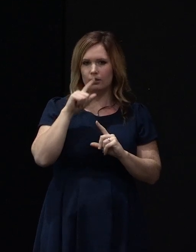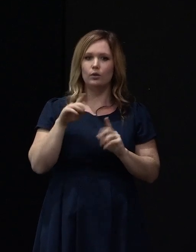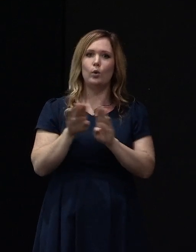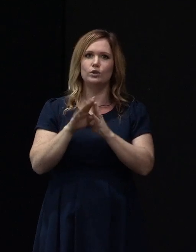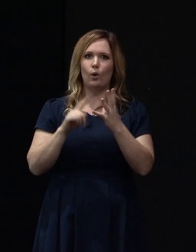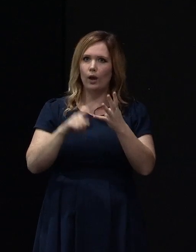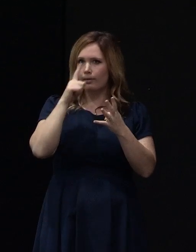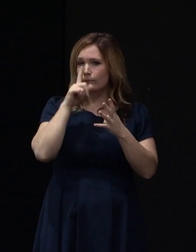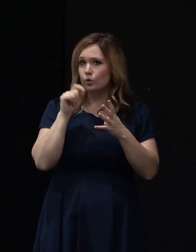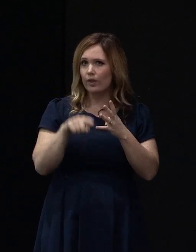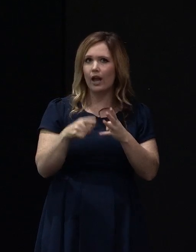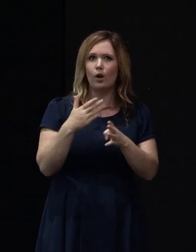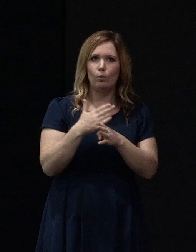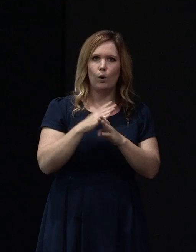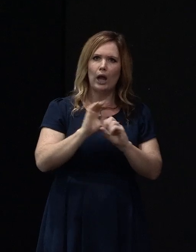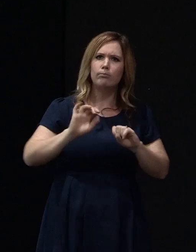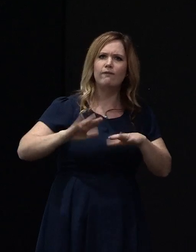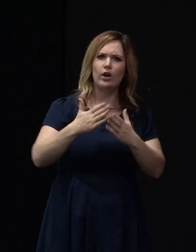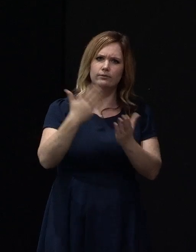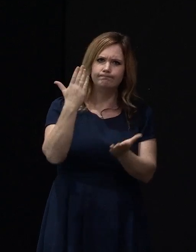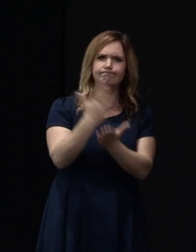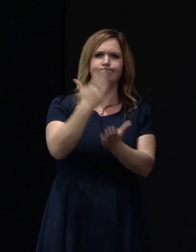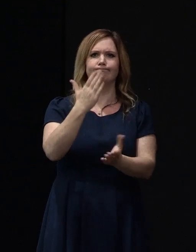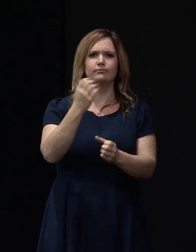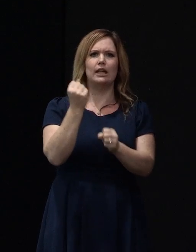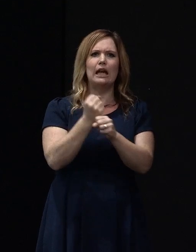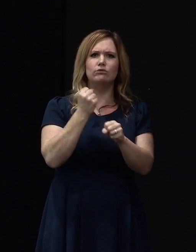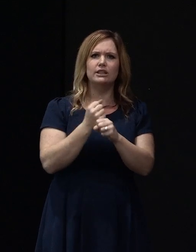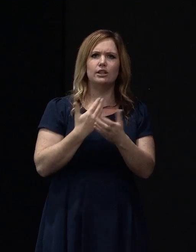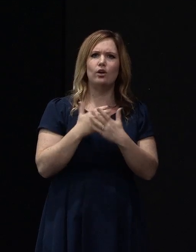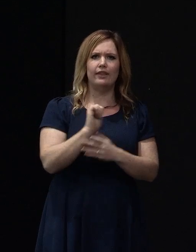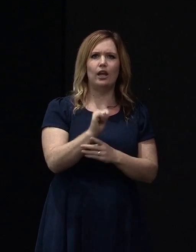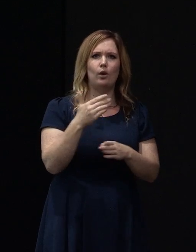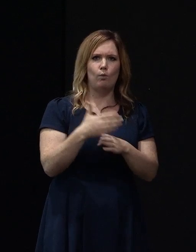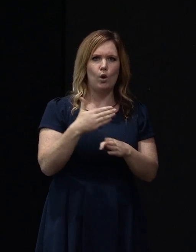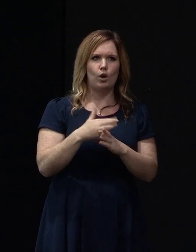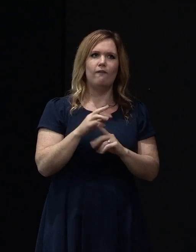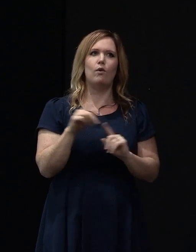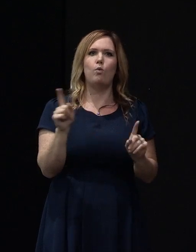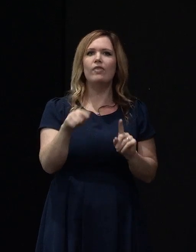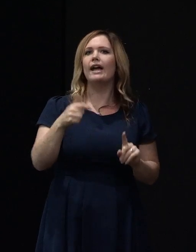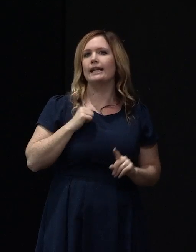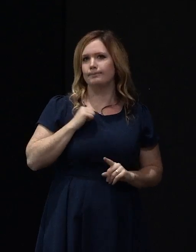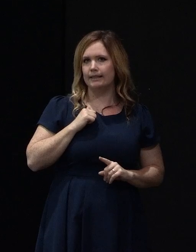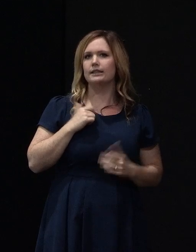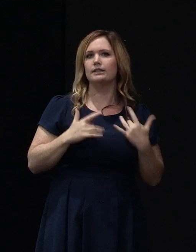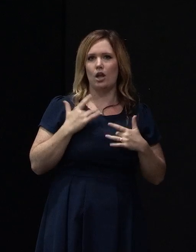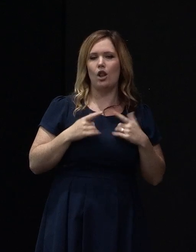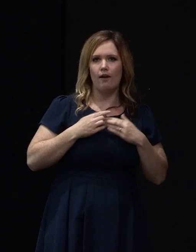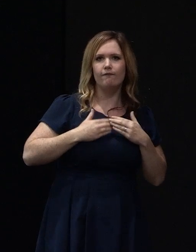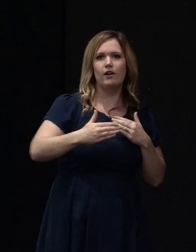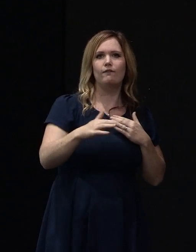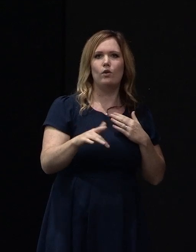warranties as much as they possibly can on their work for what they expect is the lifespan of that.